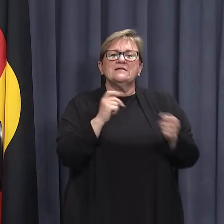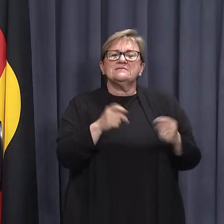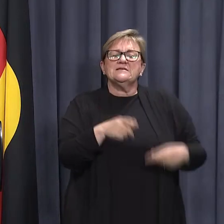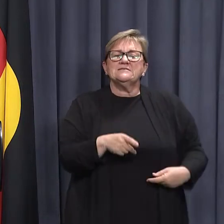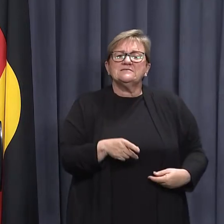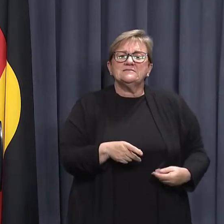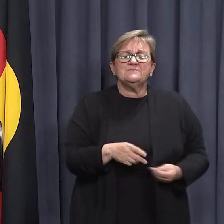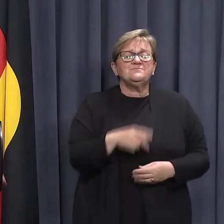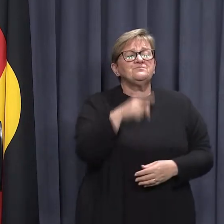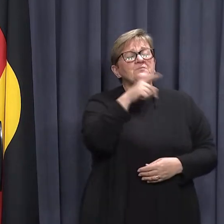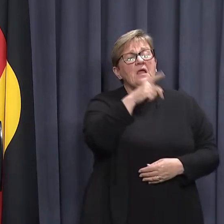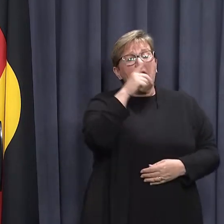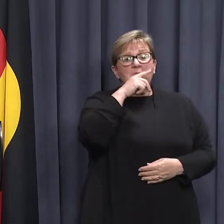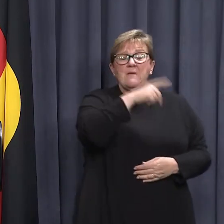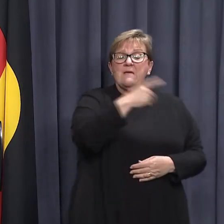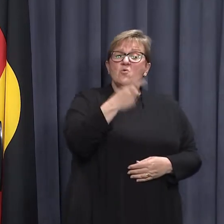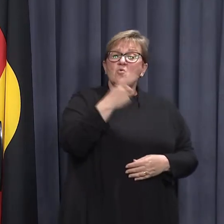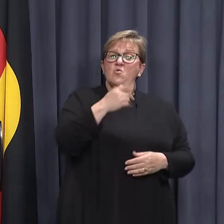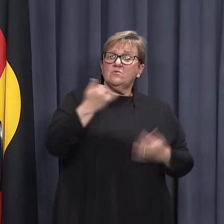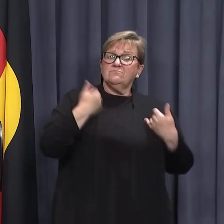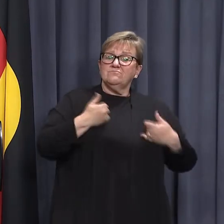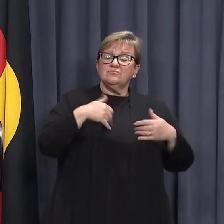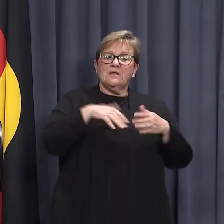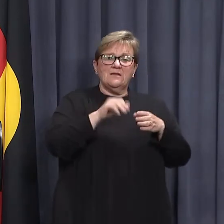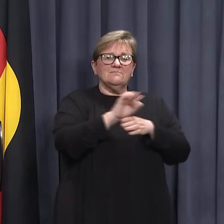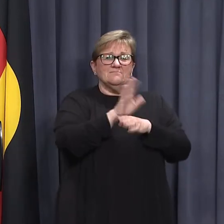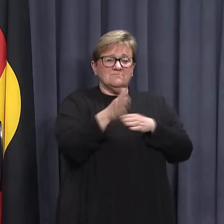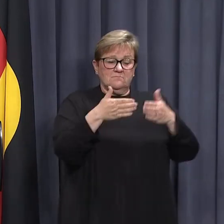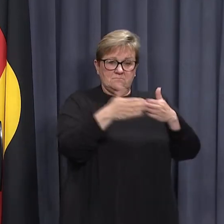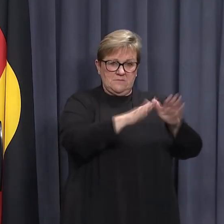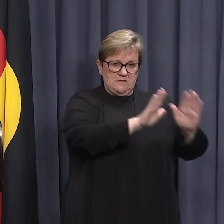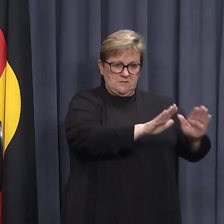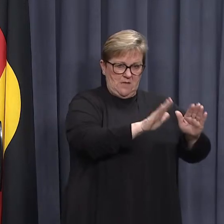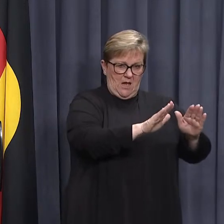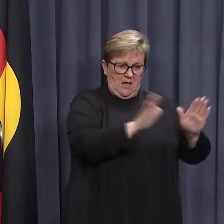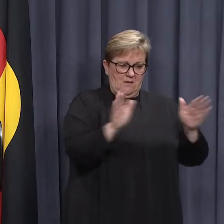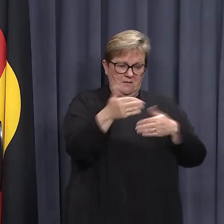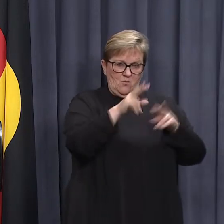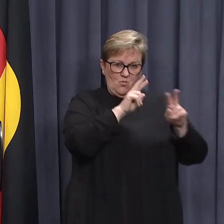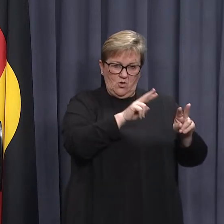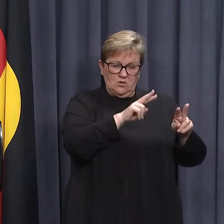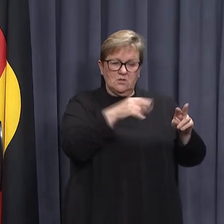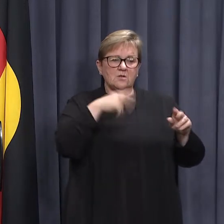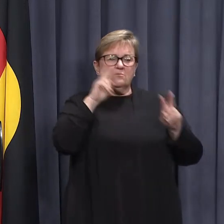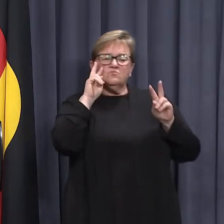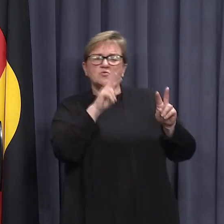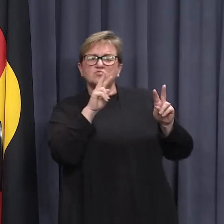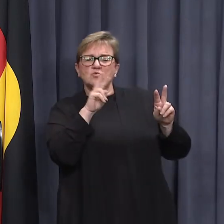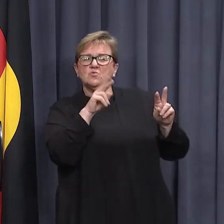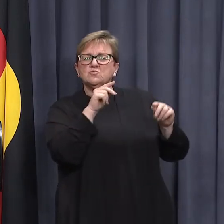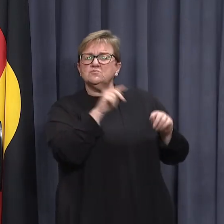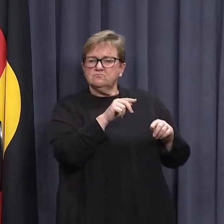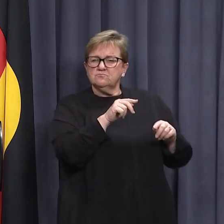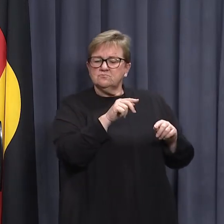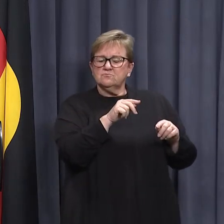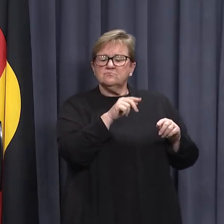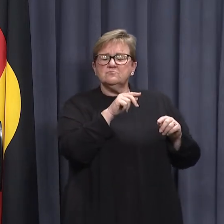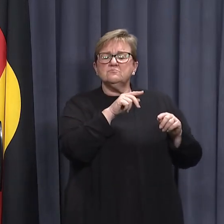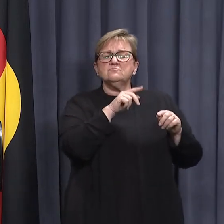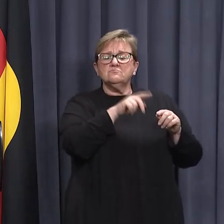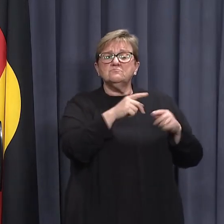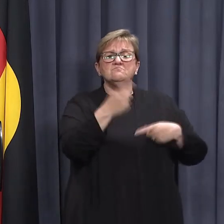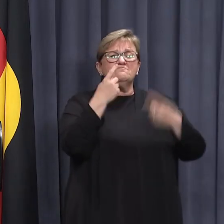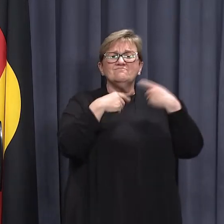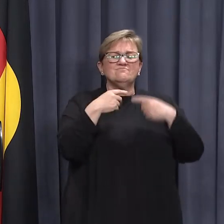The infected crew members are isolating in their cabins and are being safely monitored from afar. We are advised